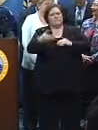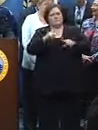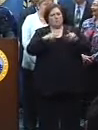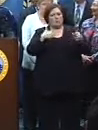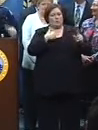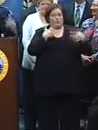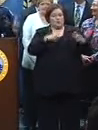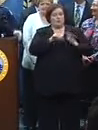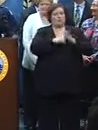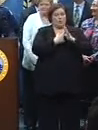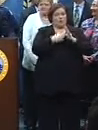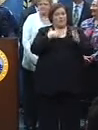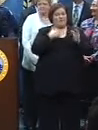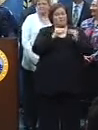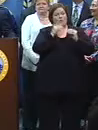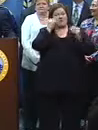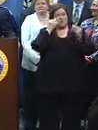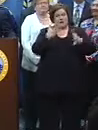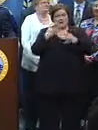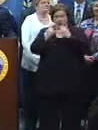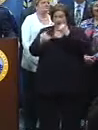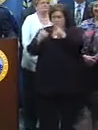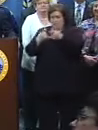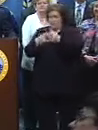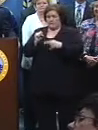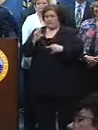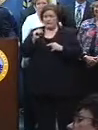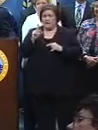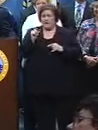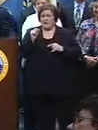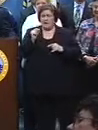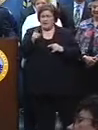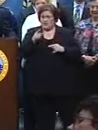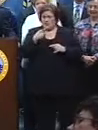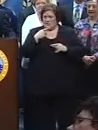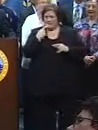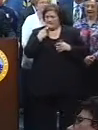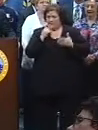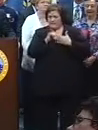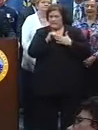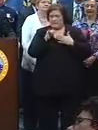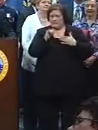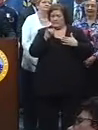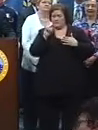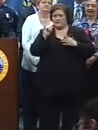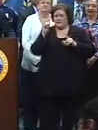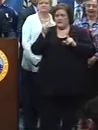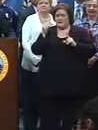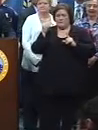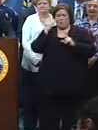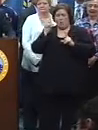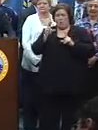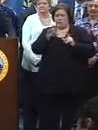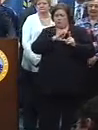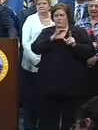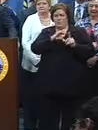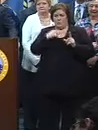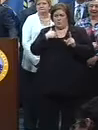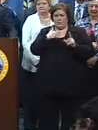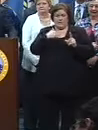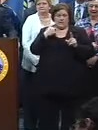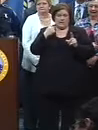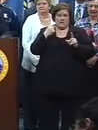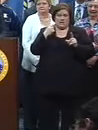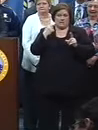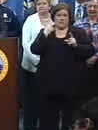in our preparations, and we'll have more information coming. I think we'll ask one from Scott. I suppose this is a for the mayor or the chief. It's an issue we heard complaints